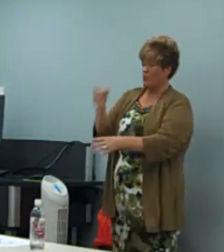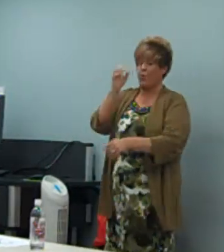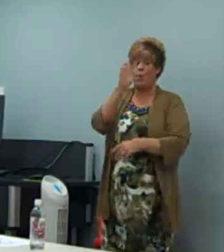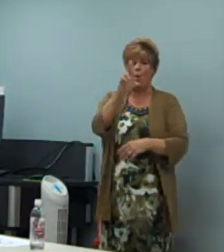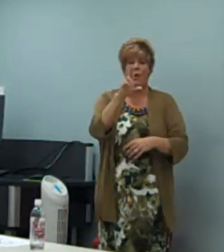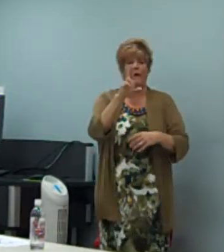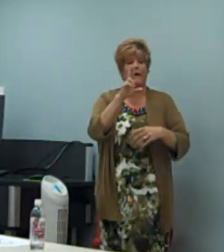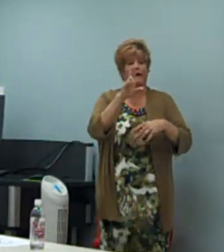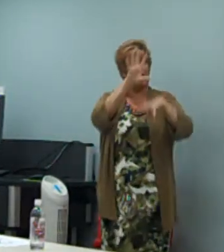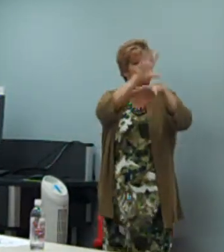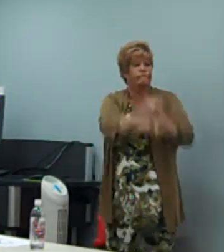do you know what I mean?